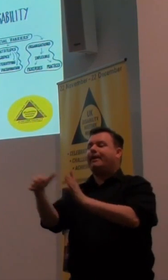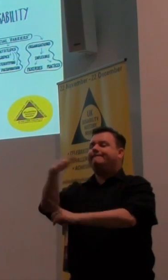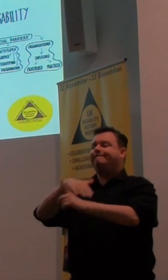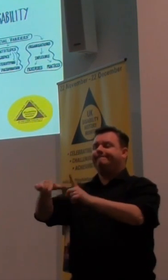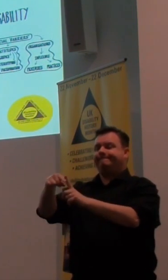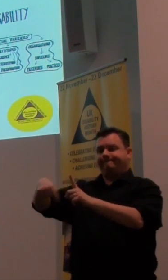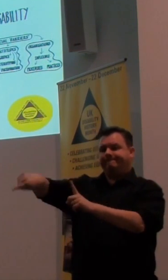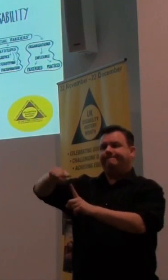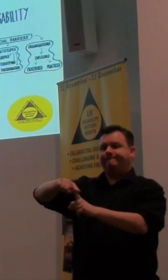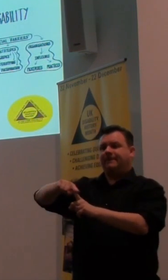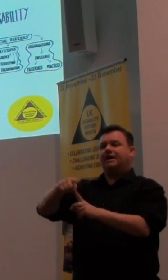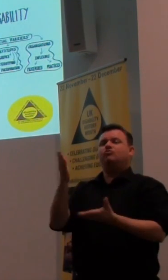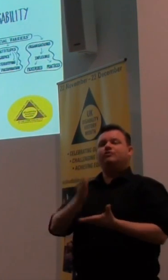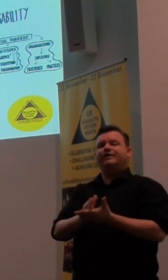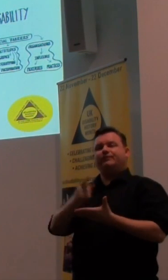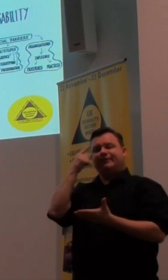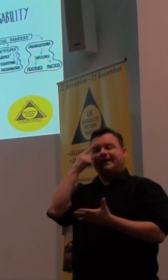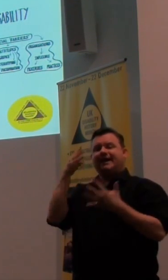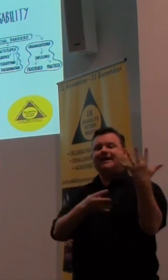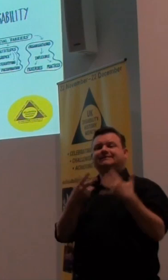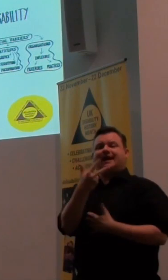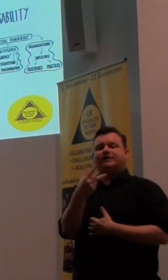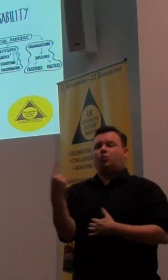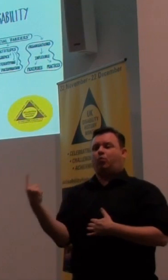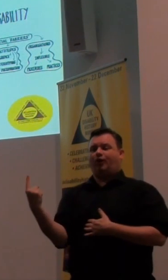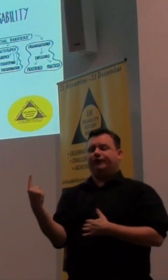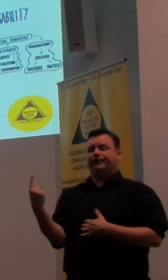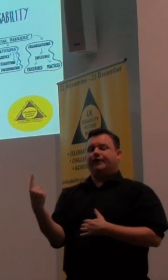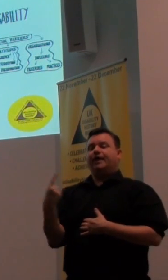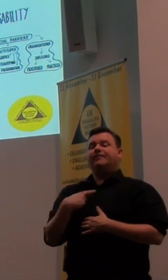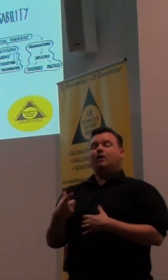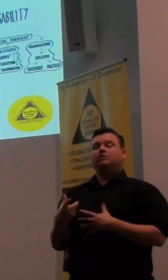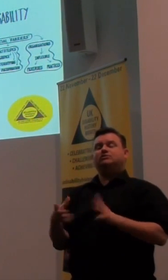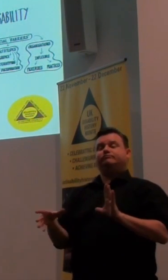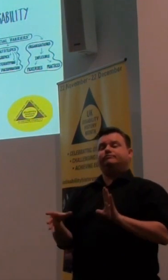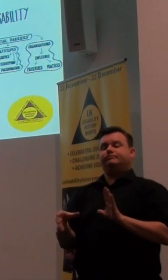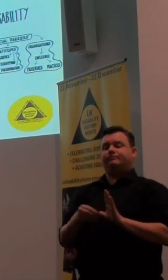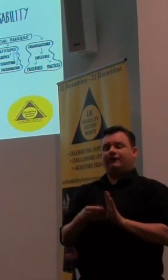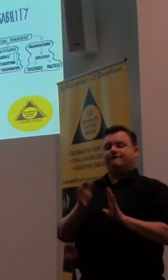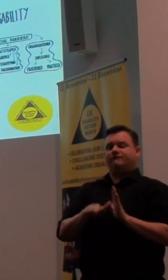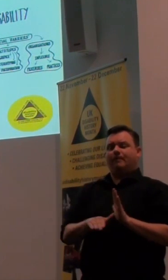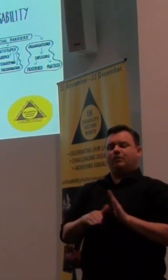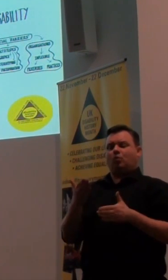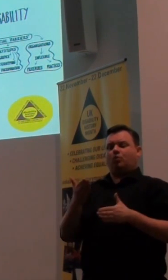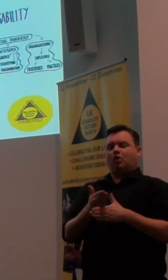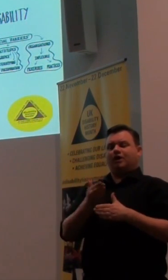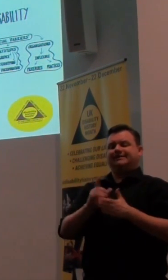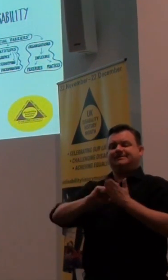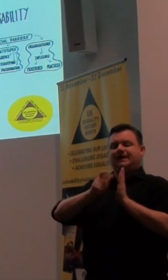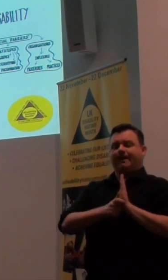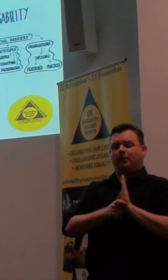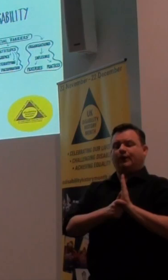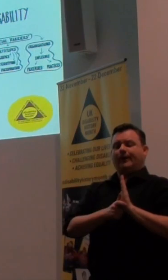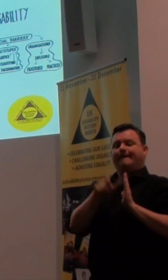shift. And, really, if you think, in 1981 that was adopted, following the work in the 1970s in Britain, by disabled people